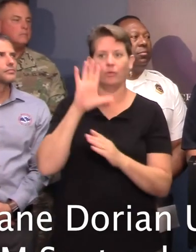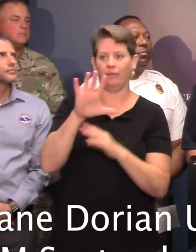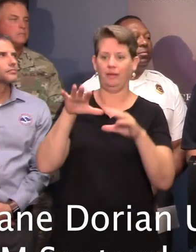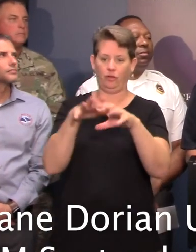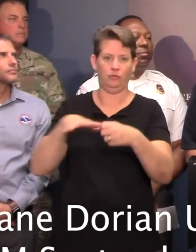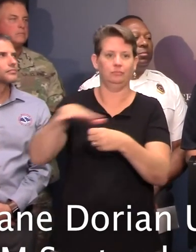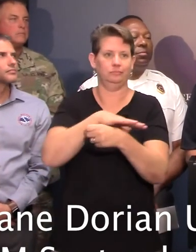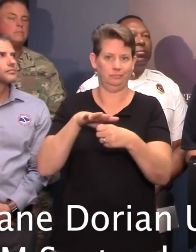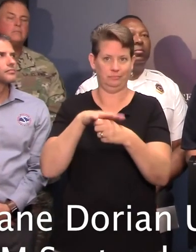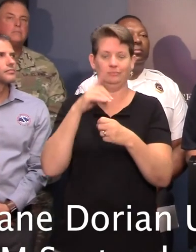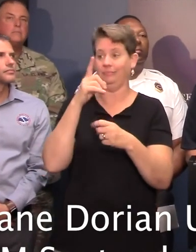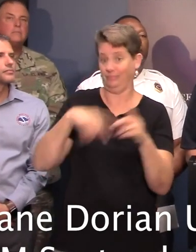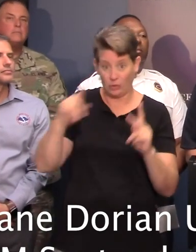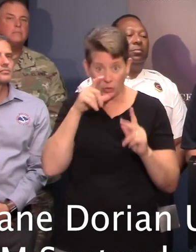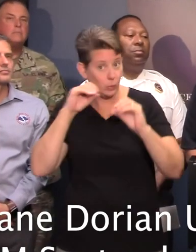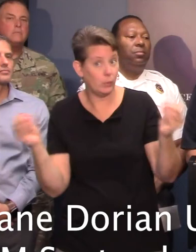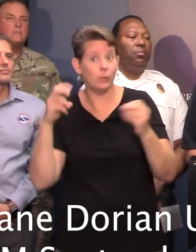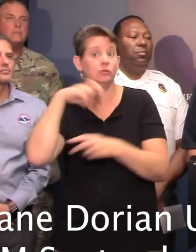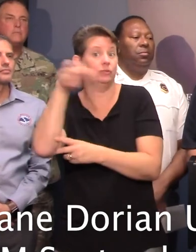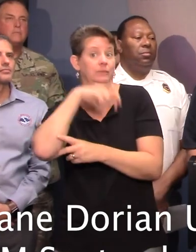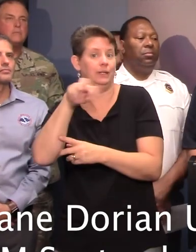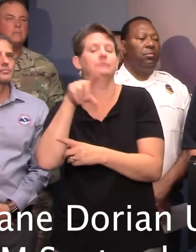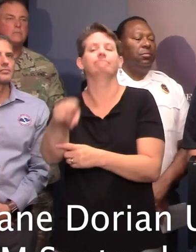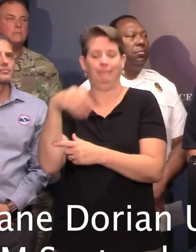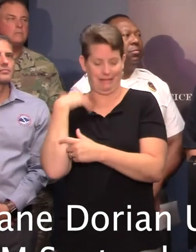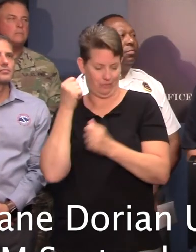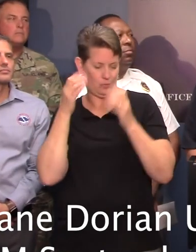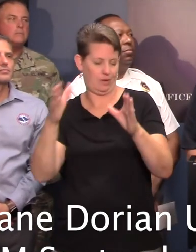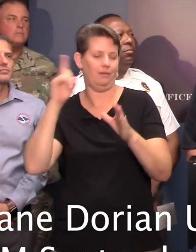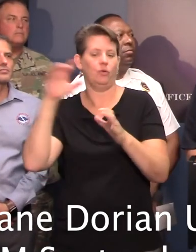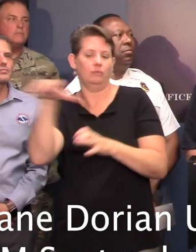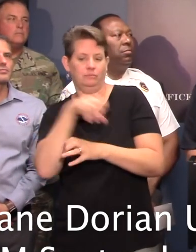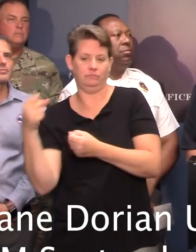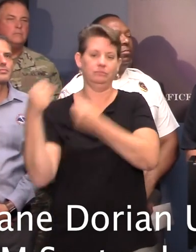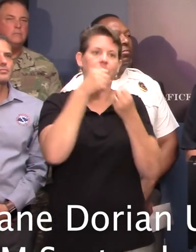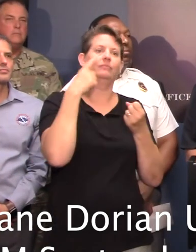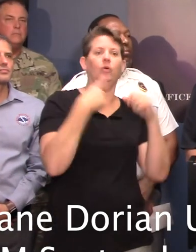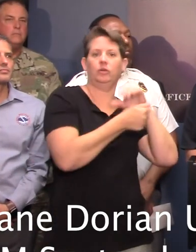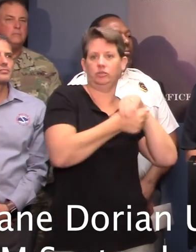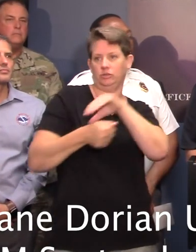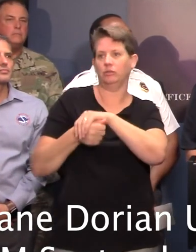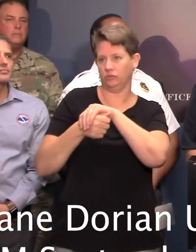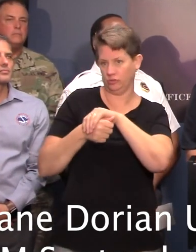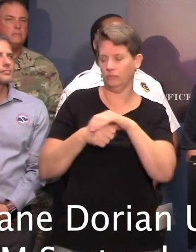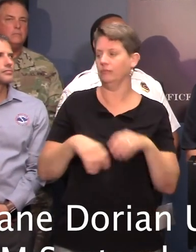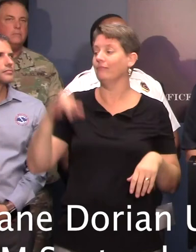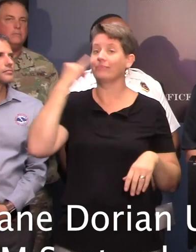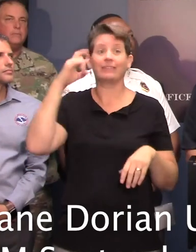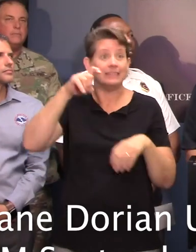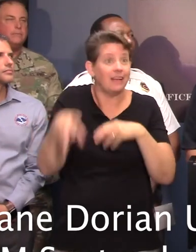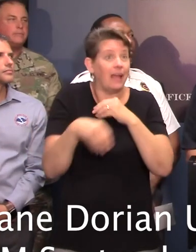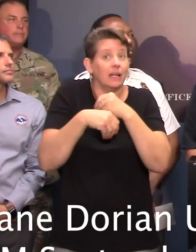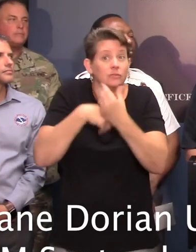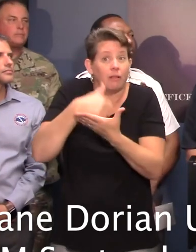have transportation to make sure that they get to a shelter. So all counties have plans for that. And if they need additional